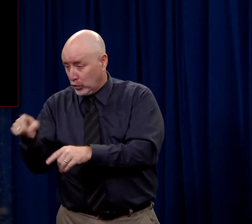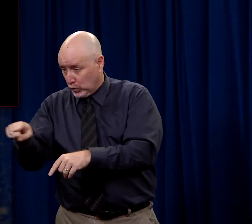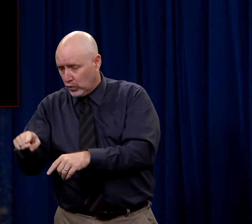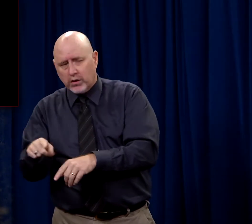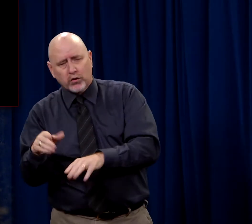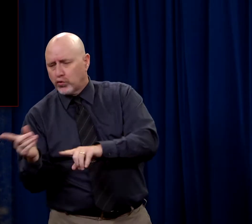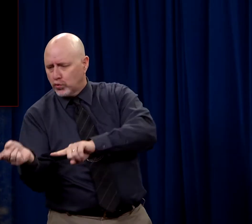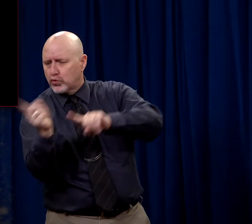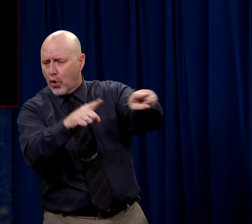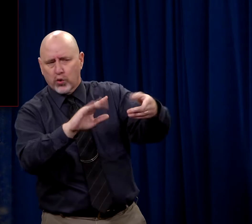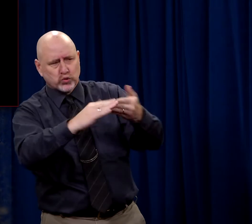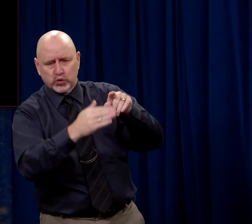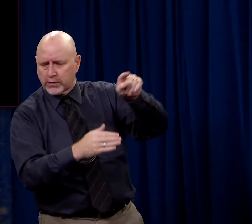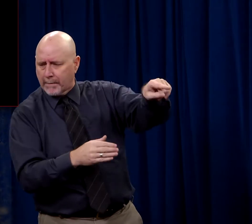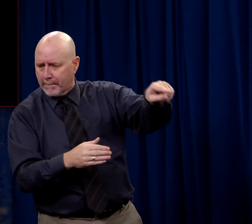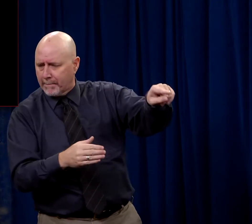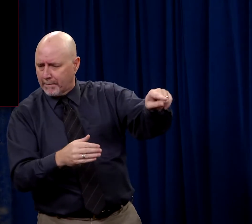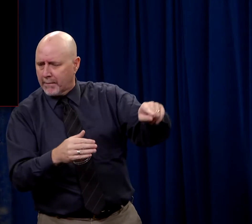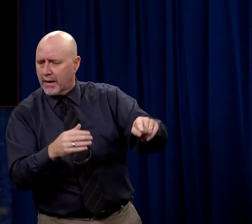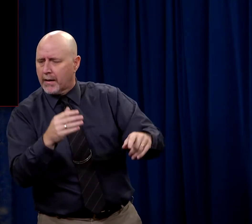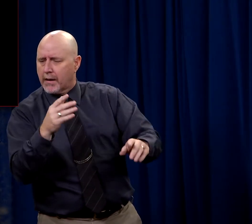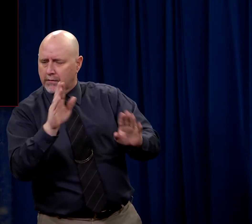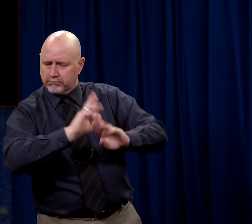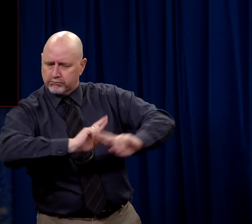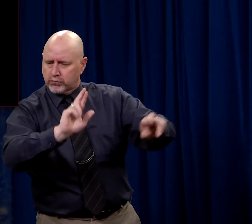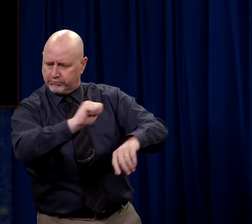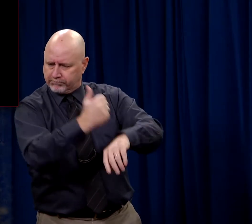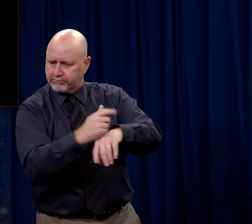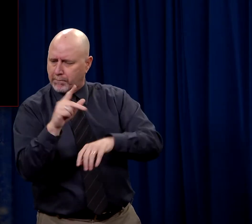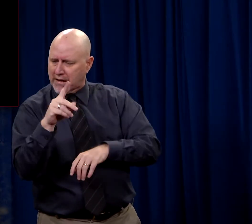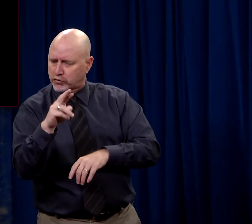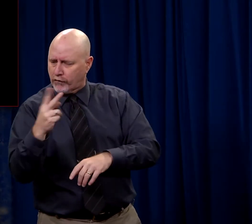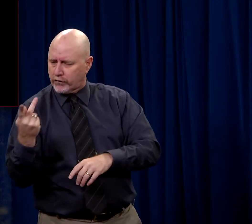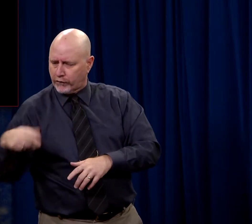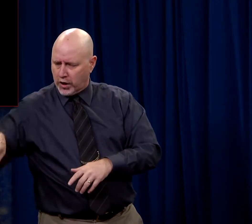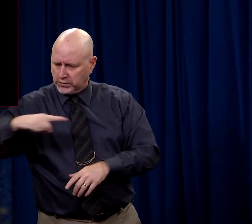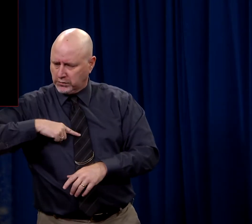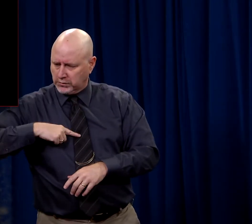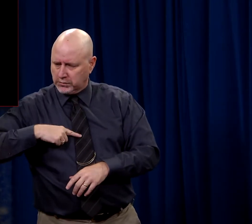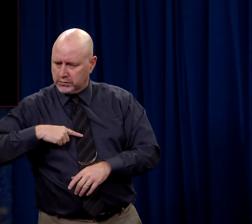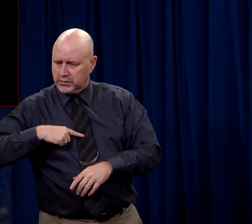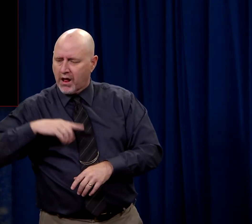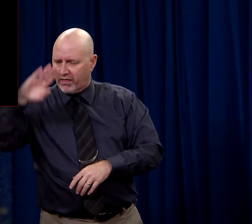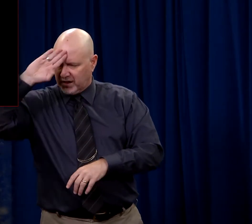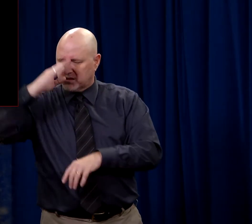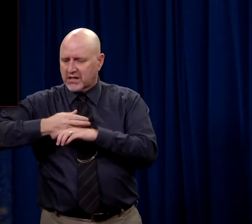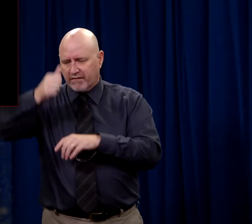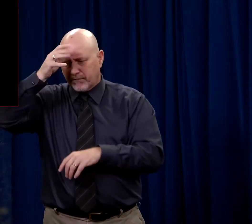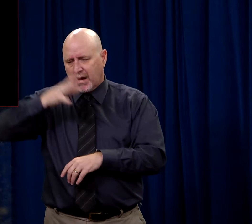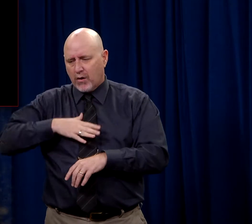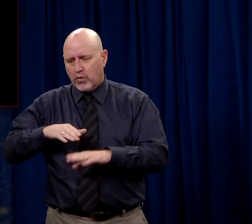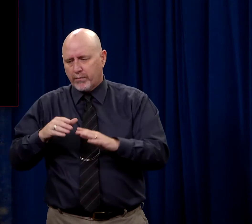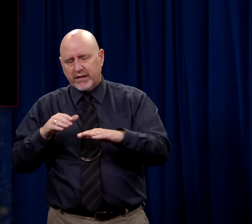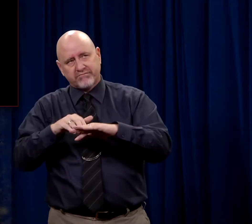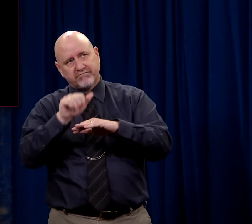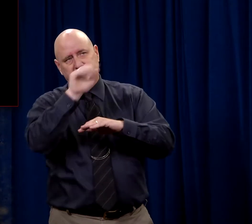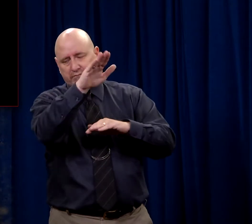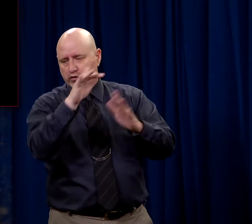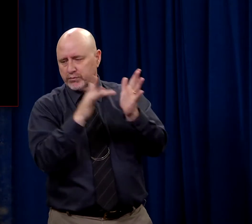and said, I want you to go to Jerusalem into town and I want you to prepare the Passover. And the Son of Man is going to be delivered up to be crucified.